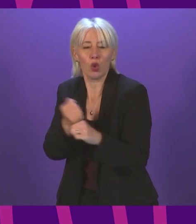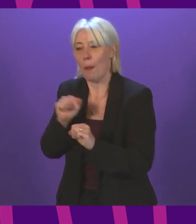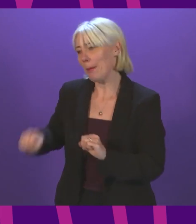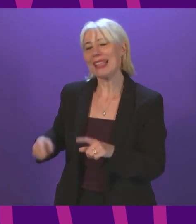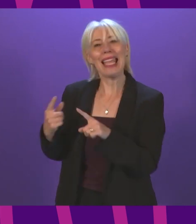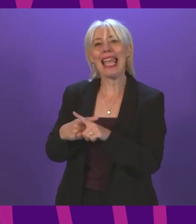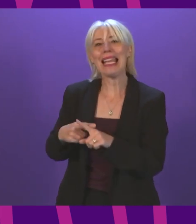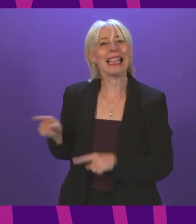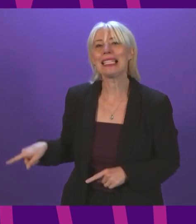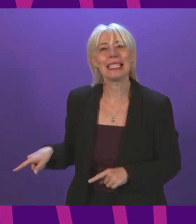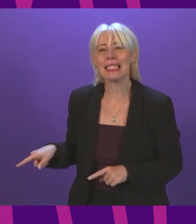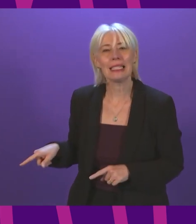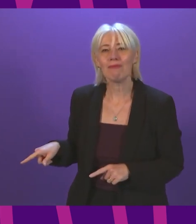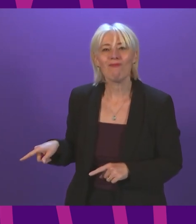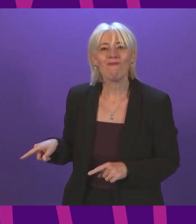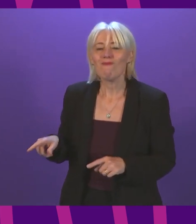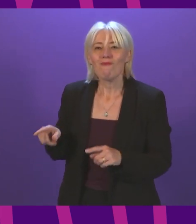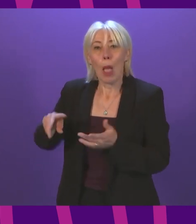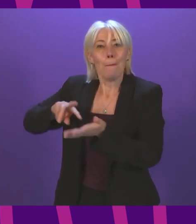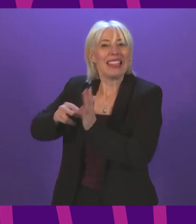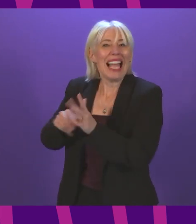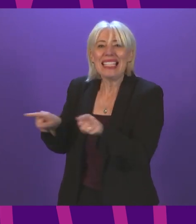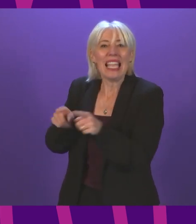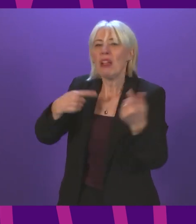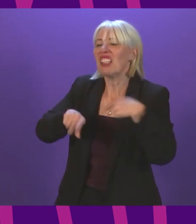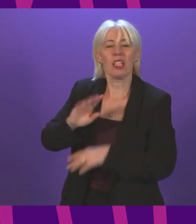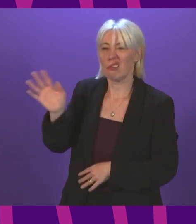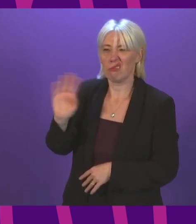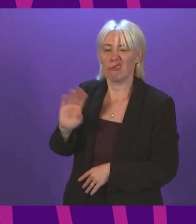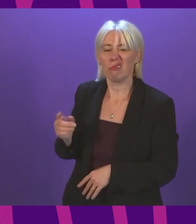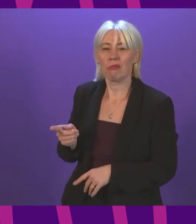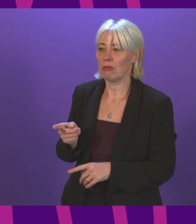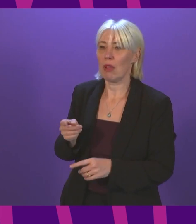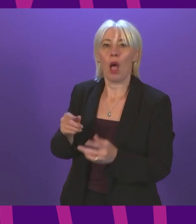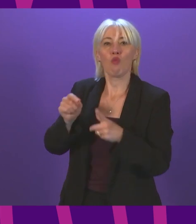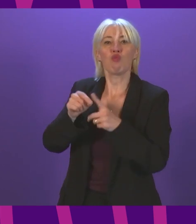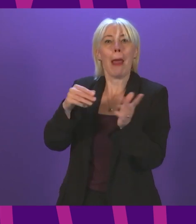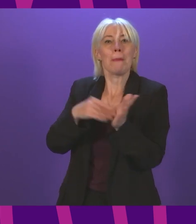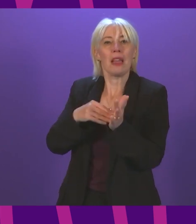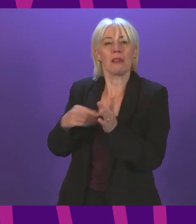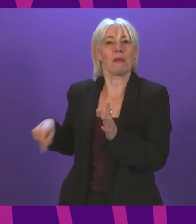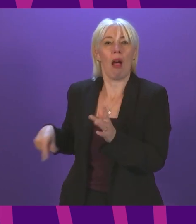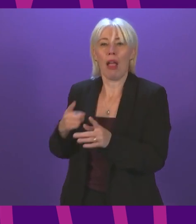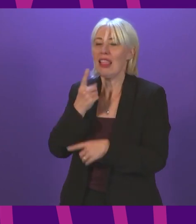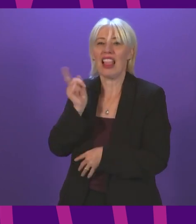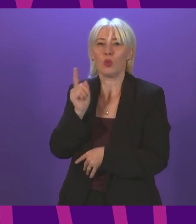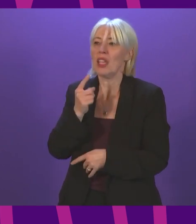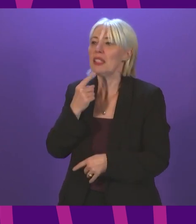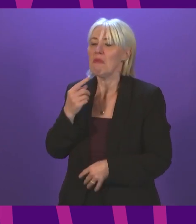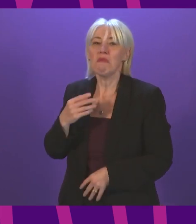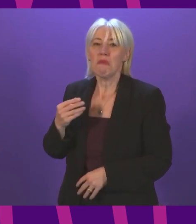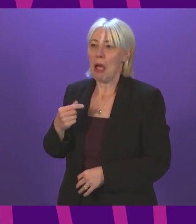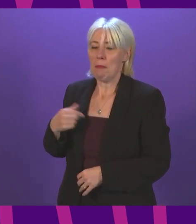course, is not as planned as that. The Prime Minister said in terms last week that he reserves the right to come back and